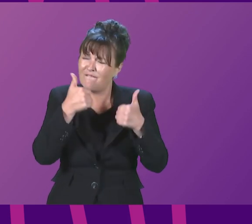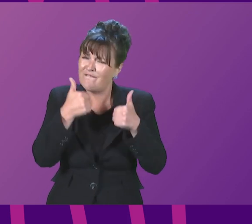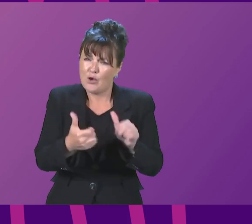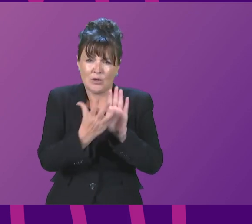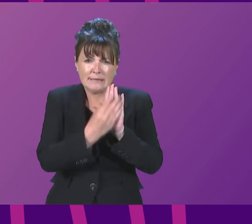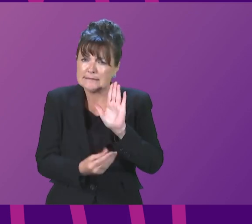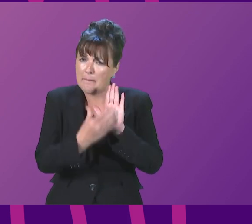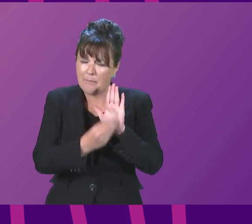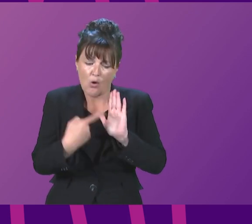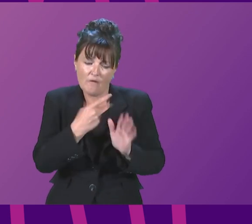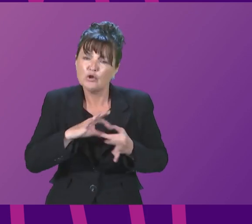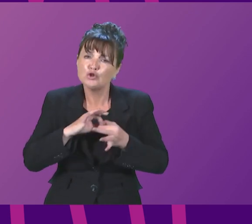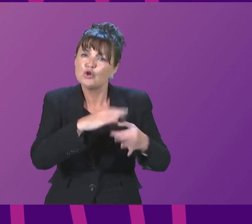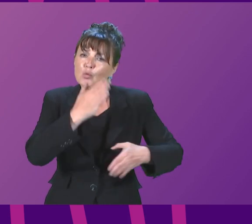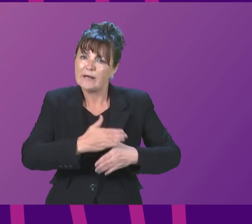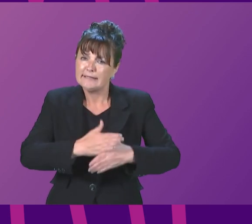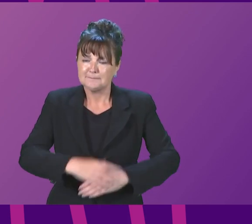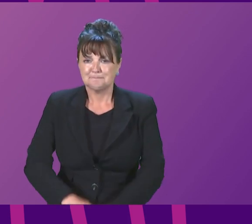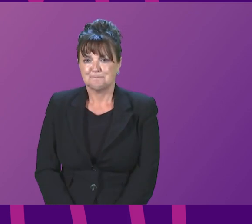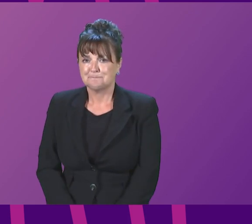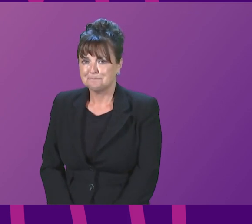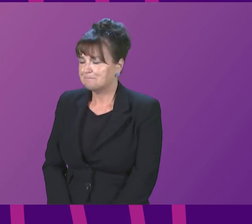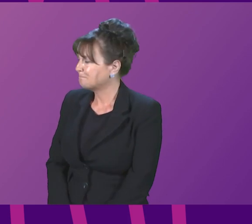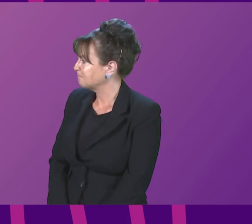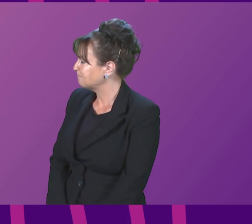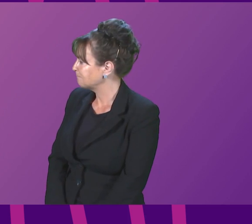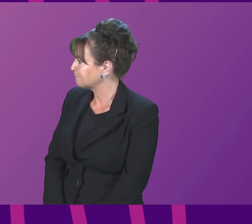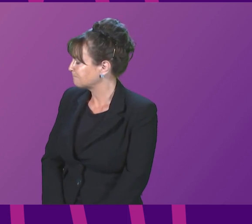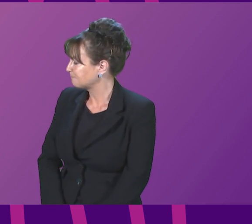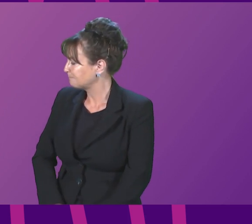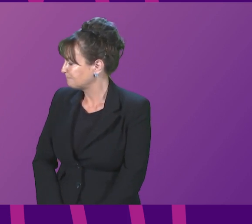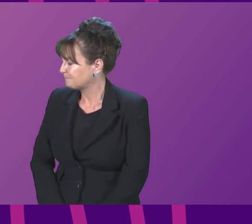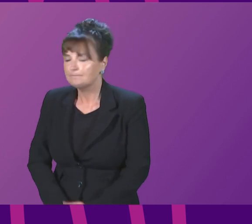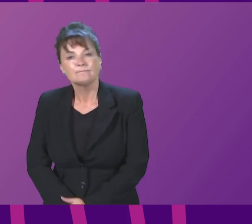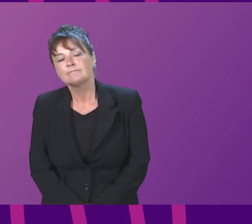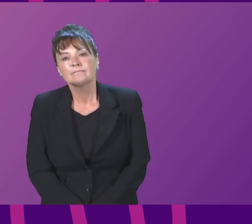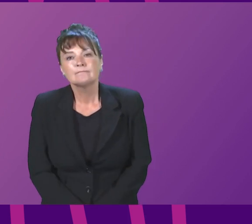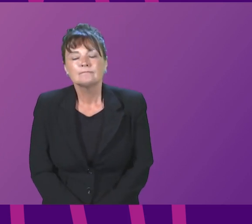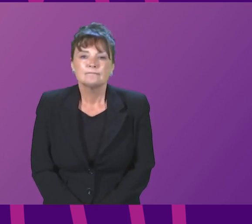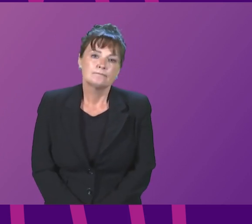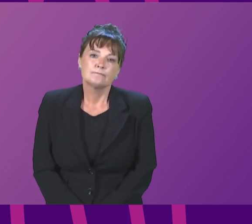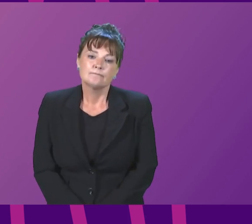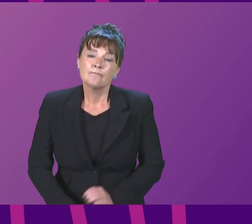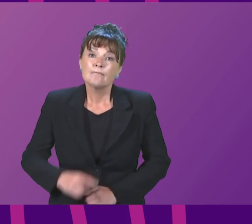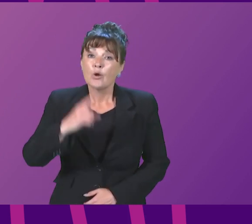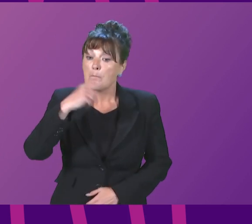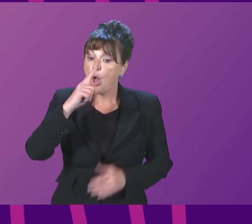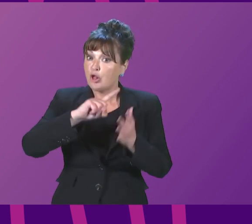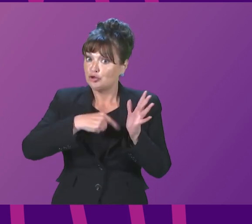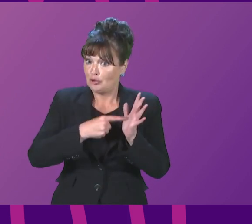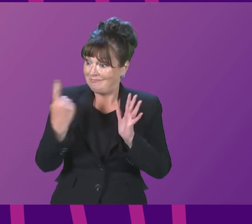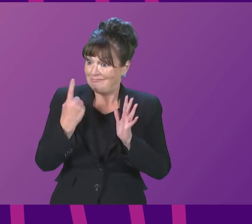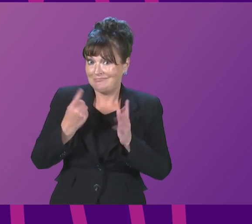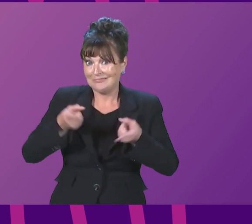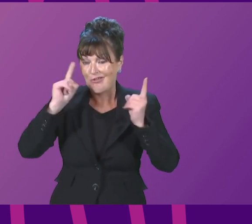that constructive joint working Elena Whittam Paul Johnson the Director of the Institute for Fiscal Studies told the BBC that the